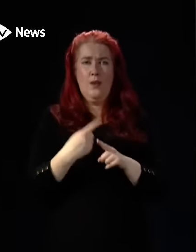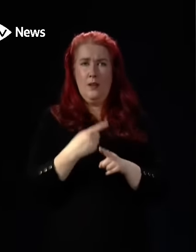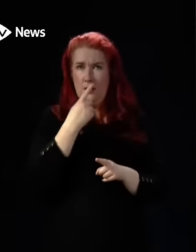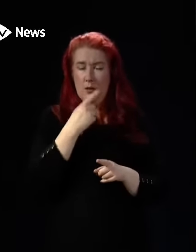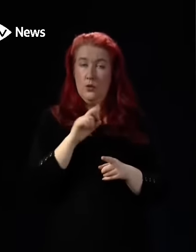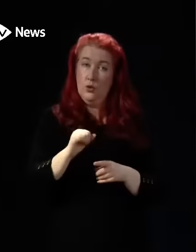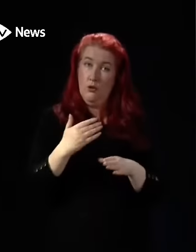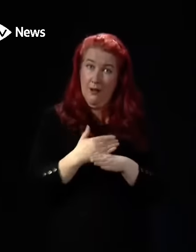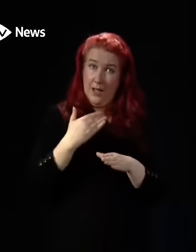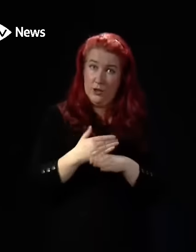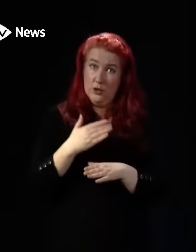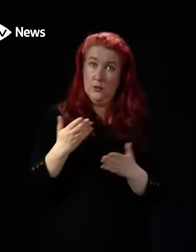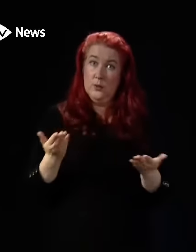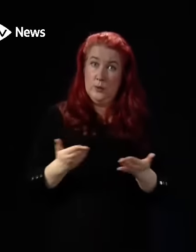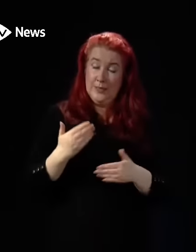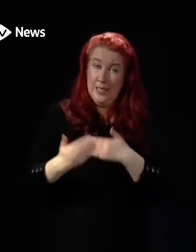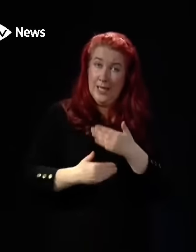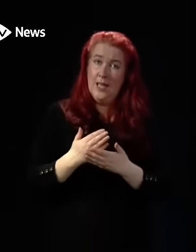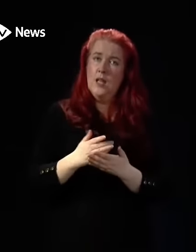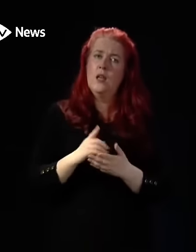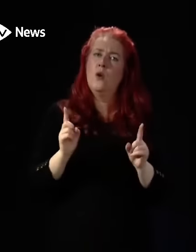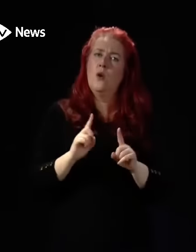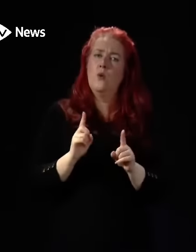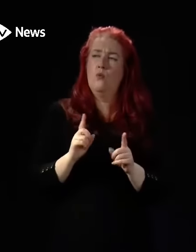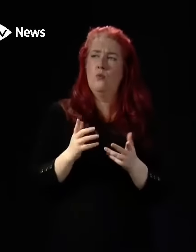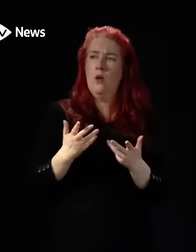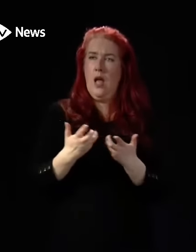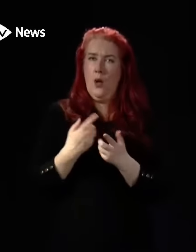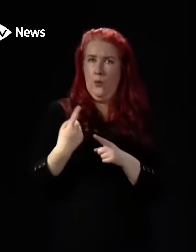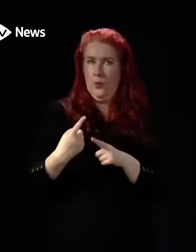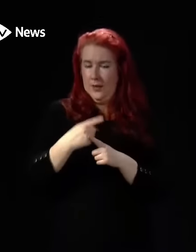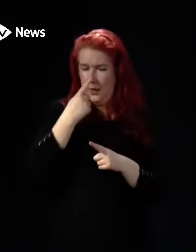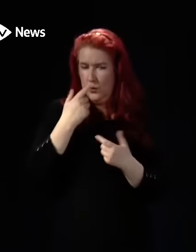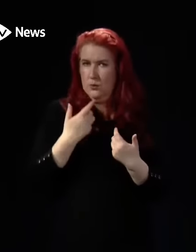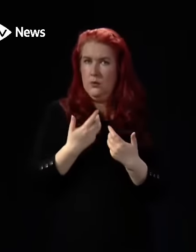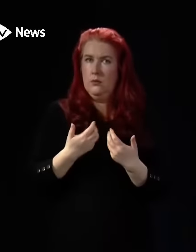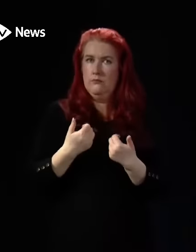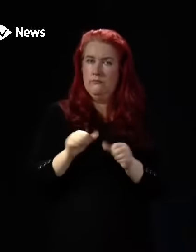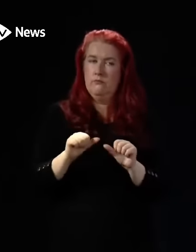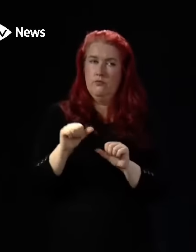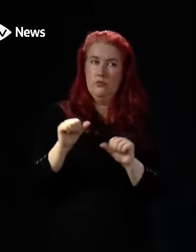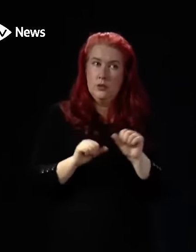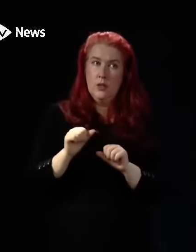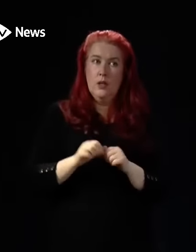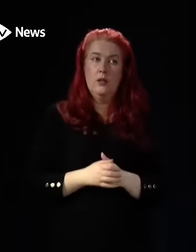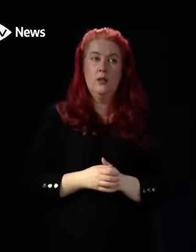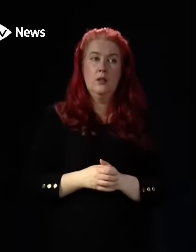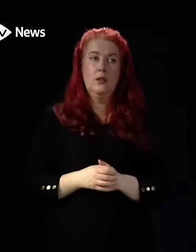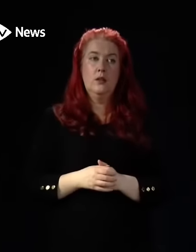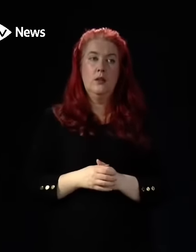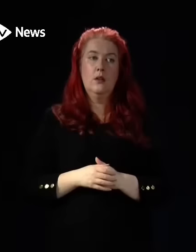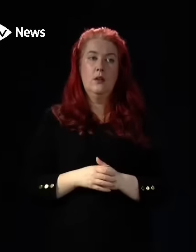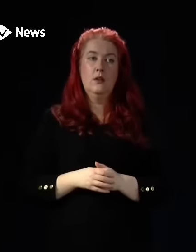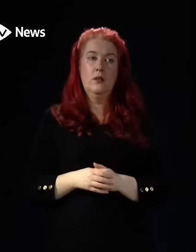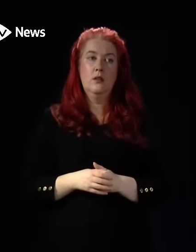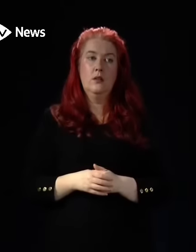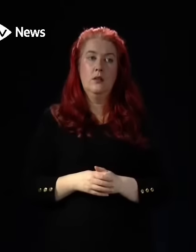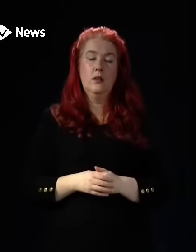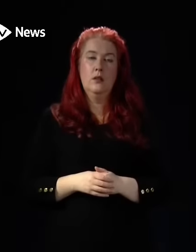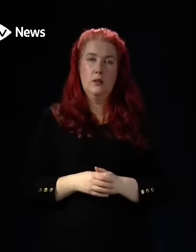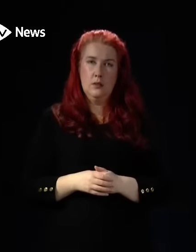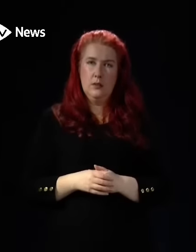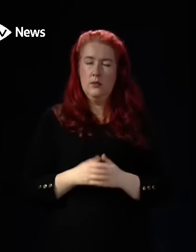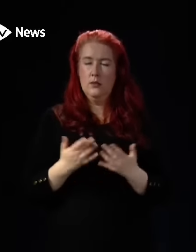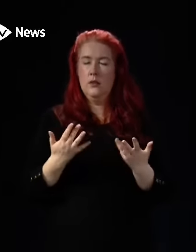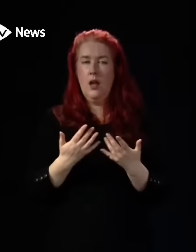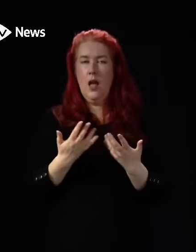actions that you announced today, considering where we are today? I mean, are we hoping to get capacity now? Are we talking about the future? What